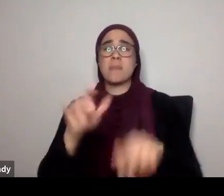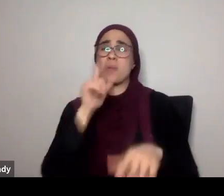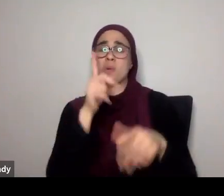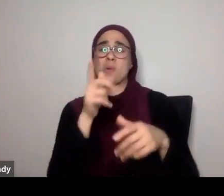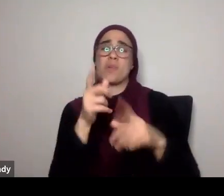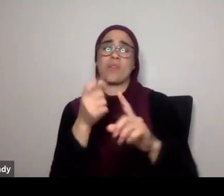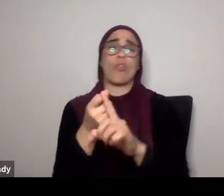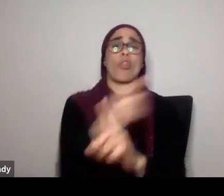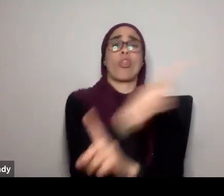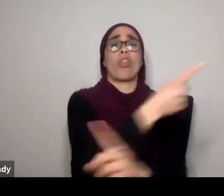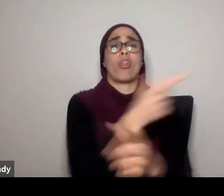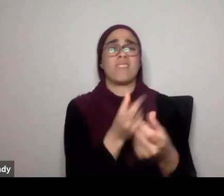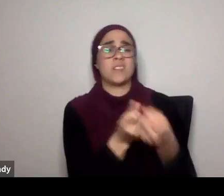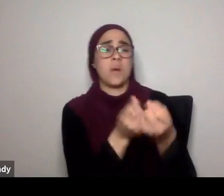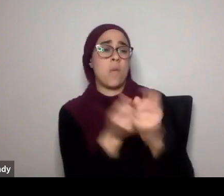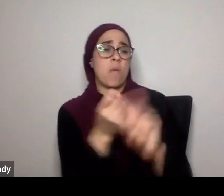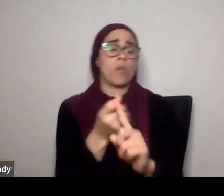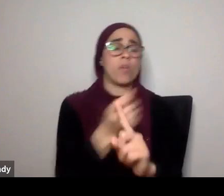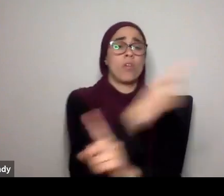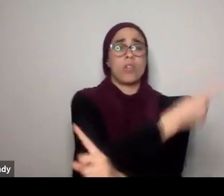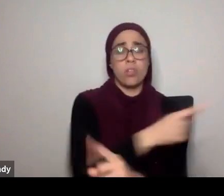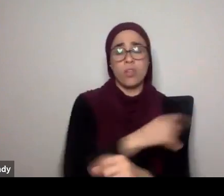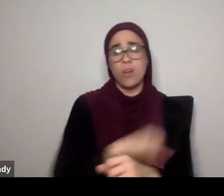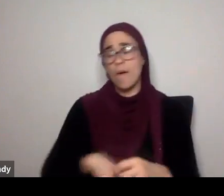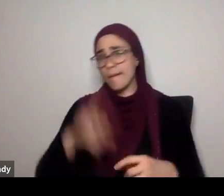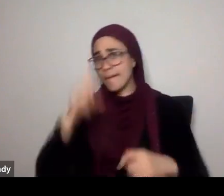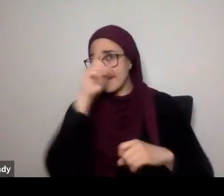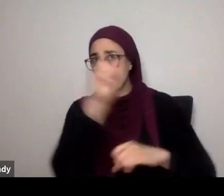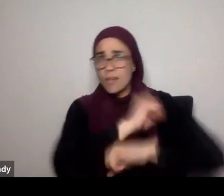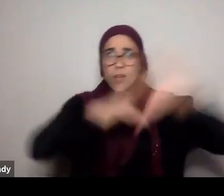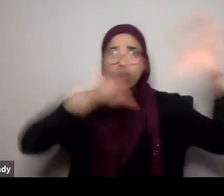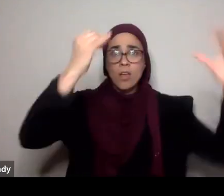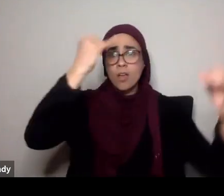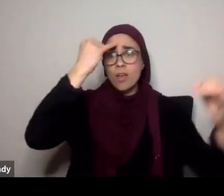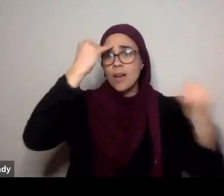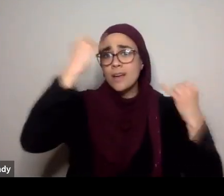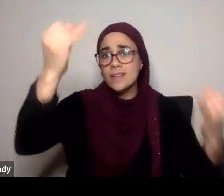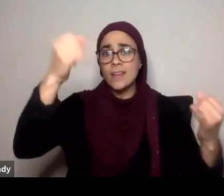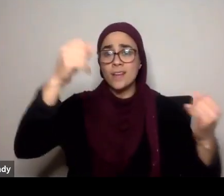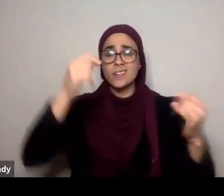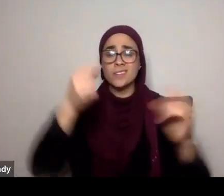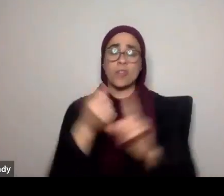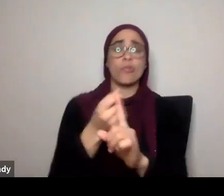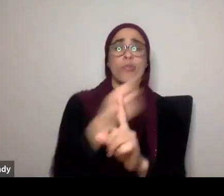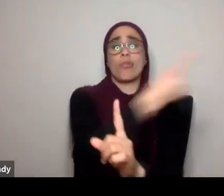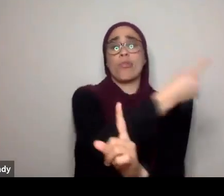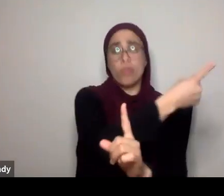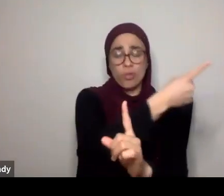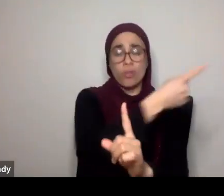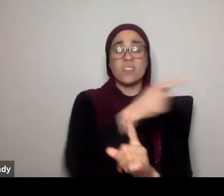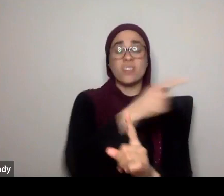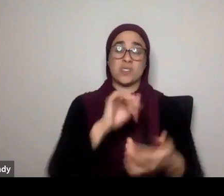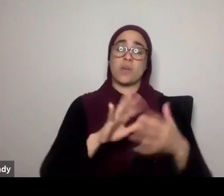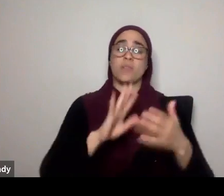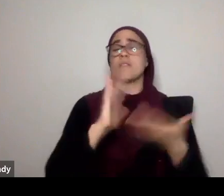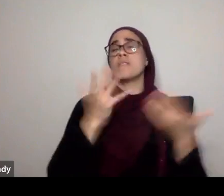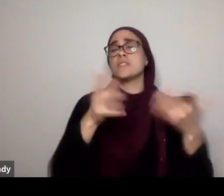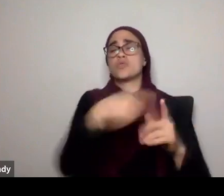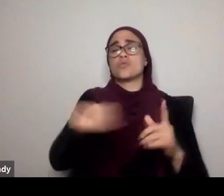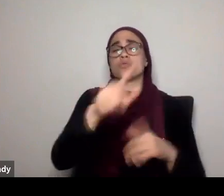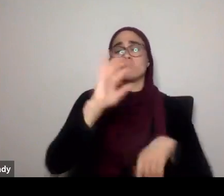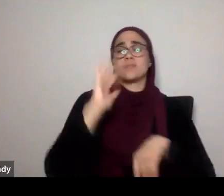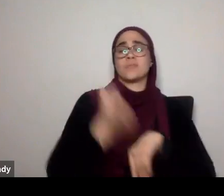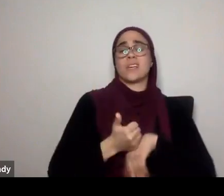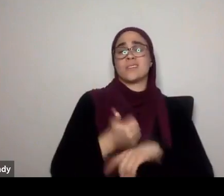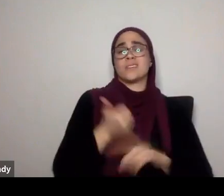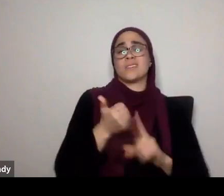that basically sheltered them away, from challenging, their own assumptions, and making themselves available, so they were busy,